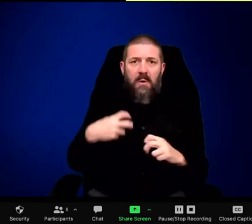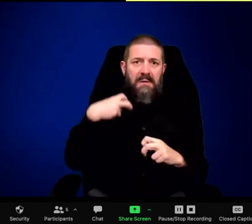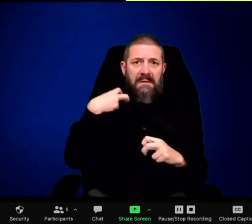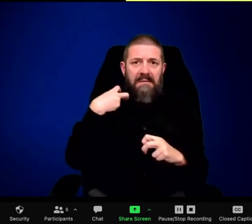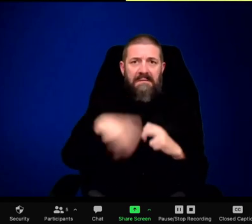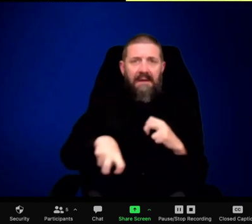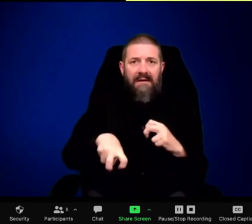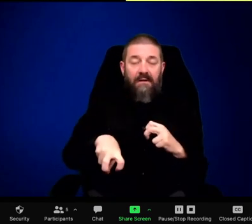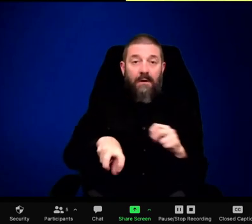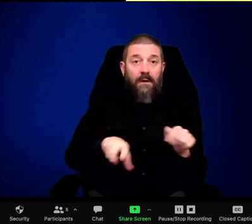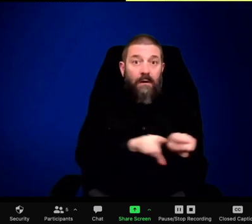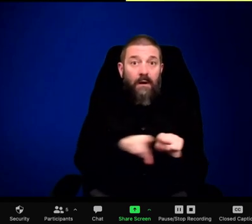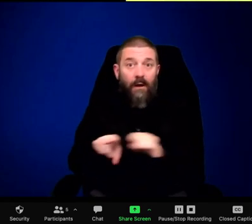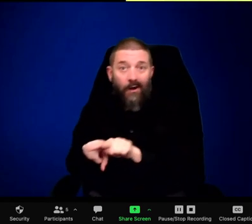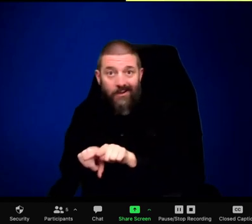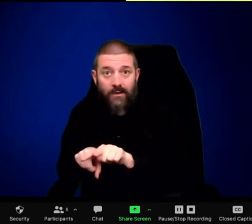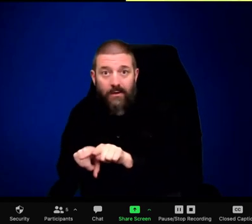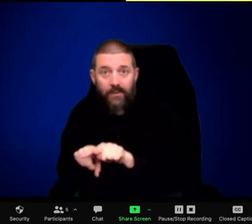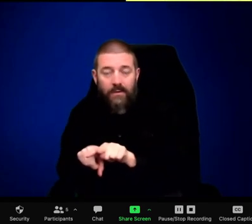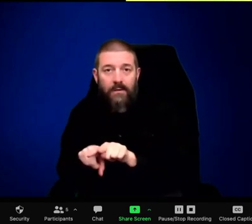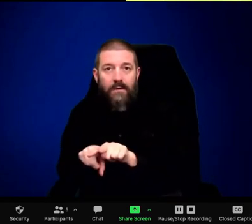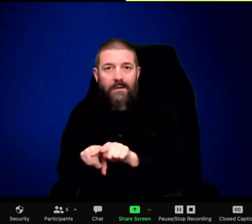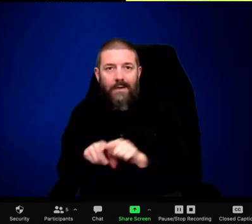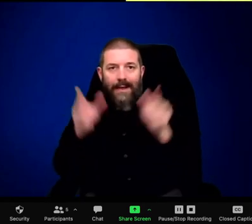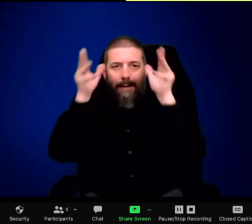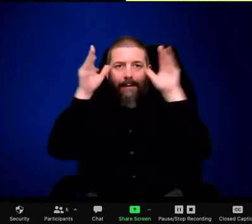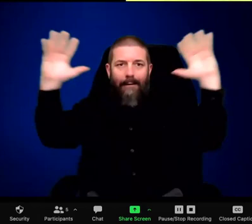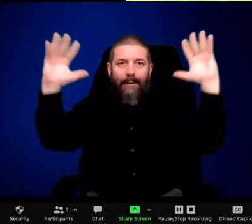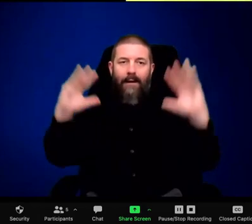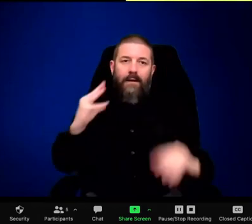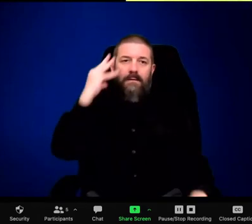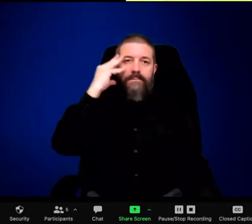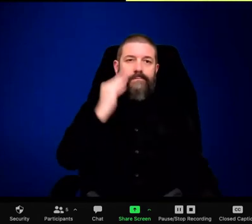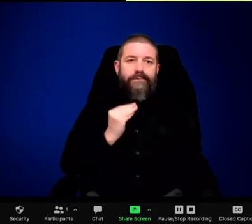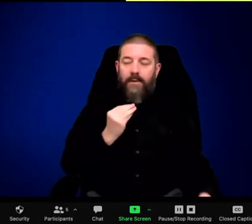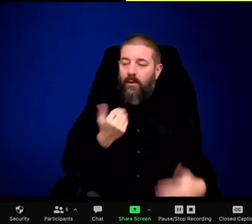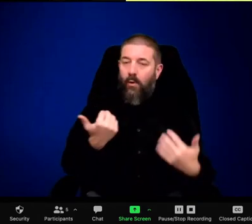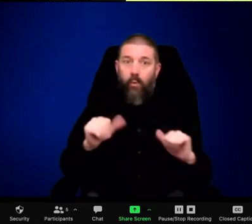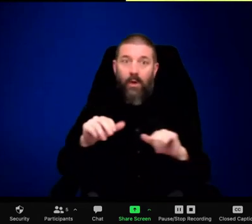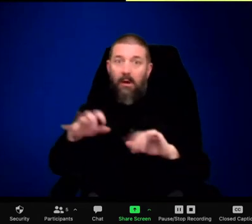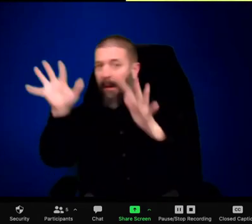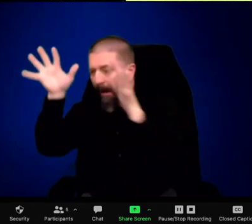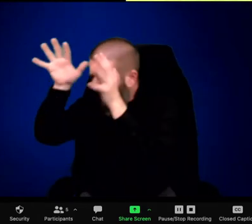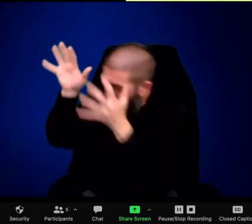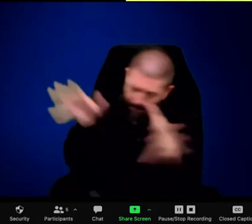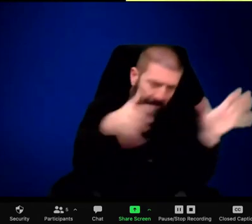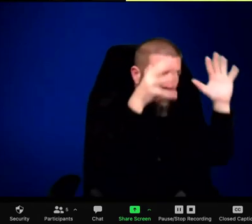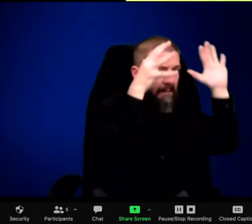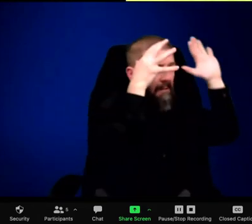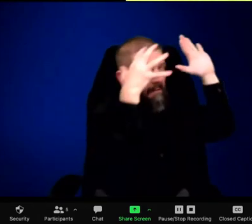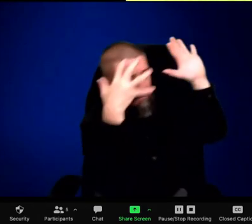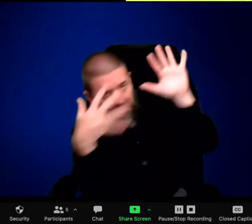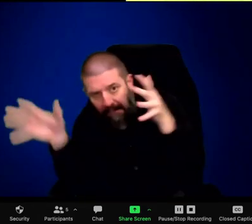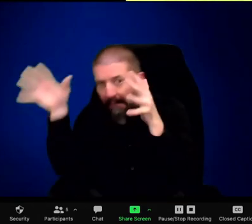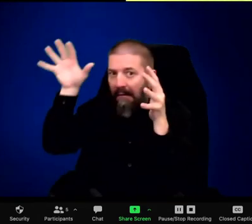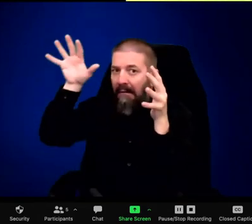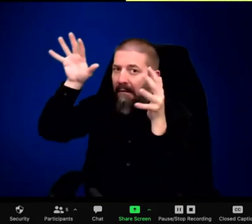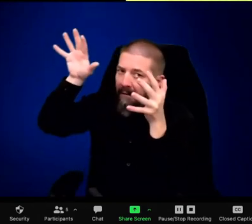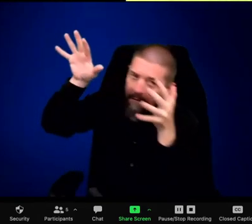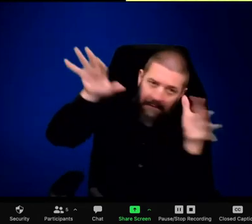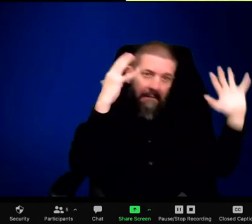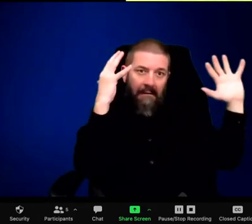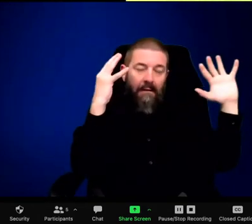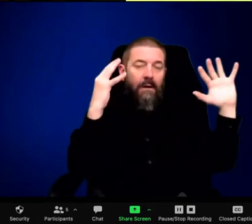they're not only doing that, but their canine teeth are probably puncturing the throat as well. So there's two ways that a wolf in that